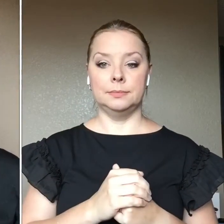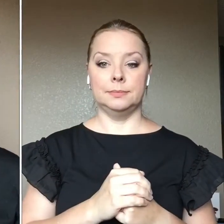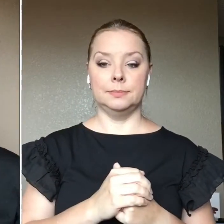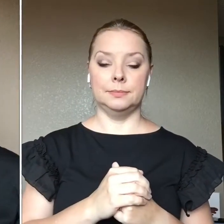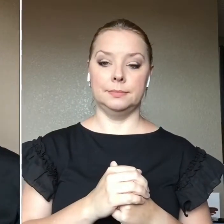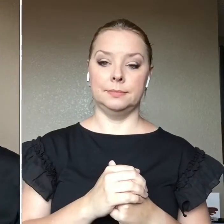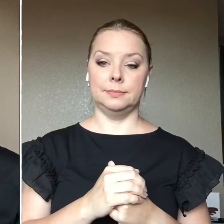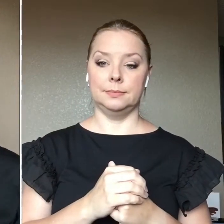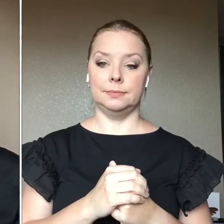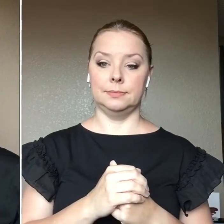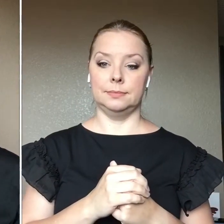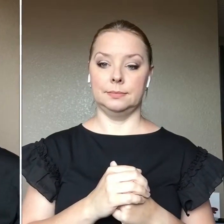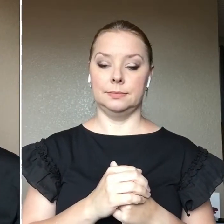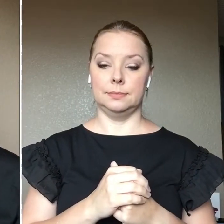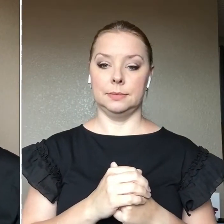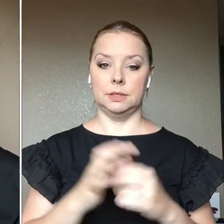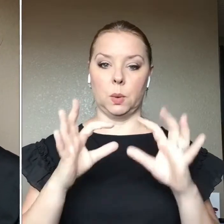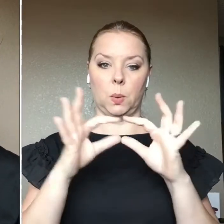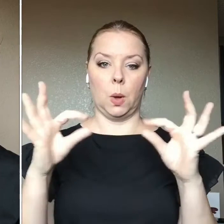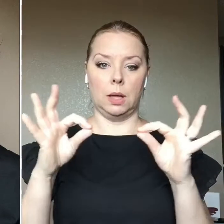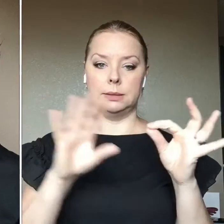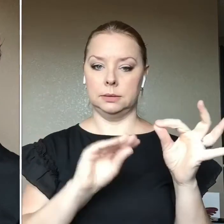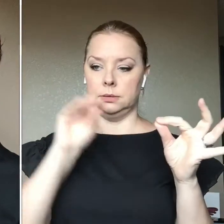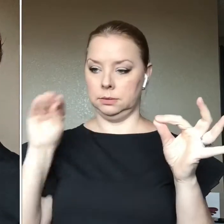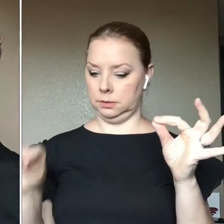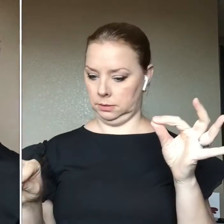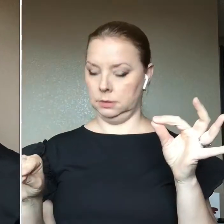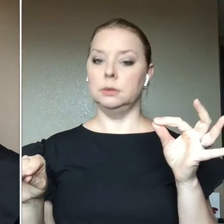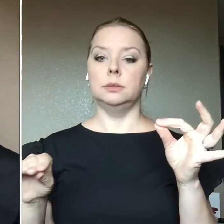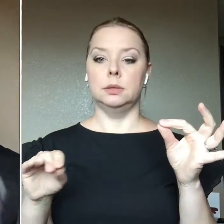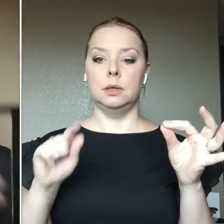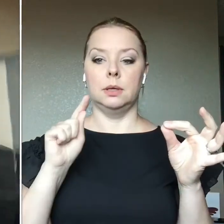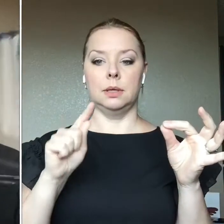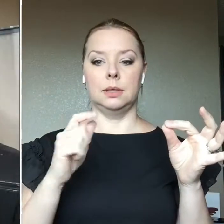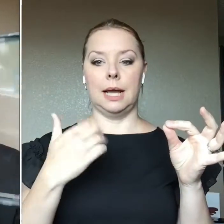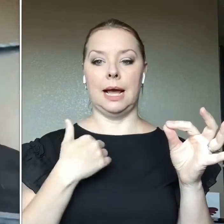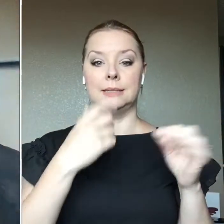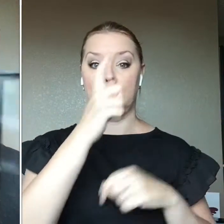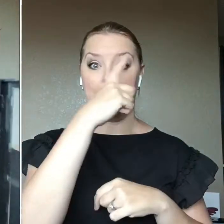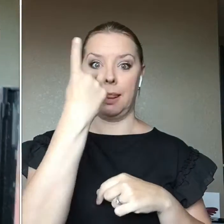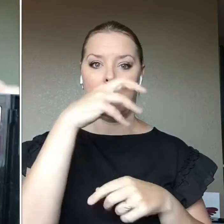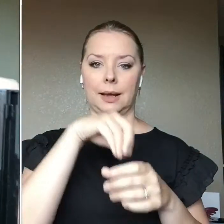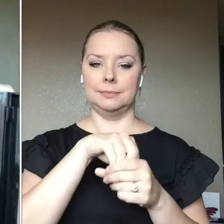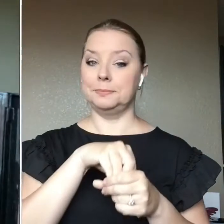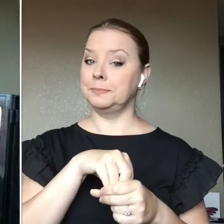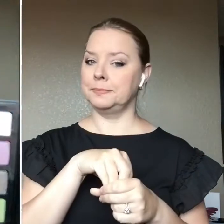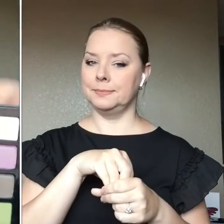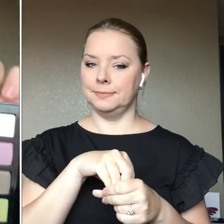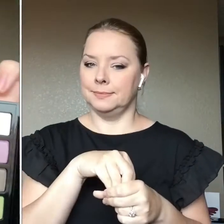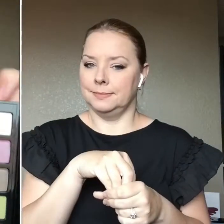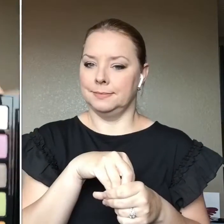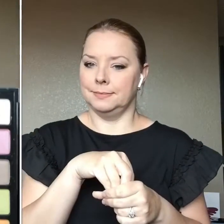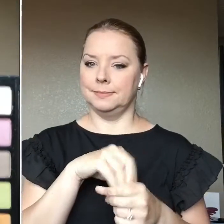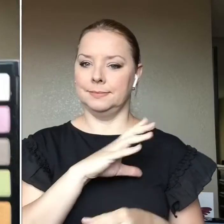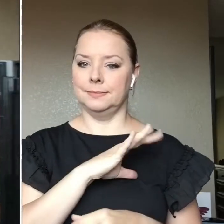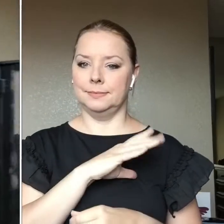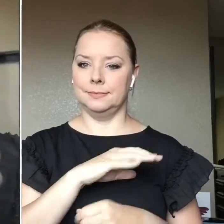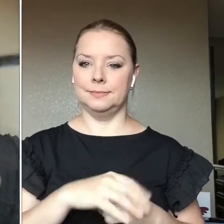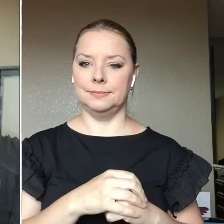I keep throwing the little wands. And this one has a black, which is always fabulous. Um, it's